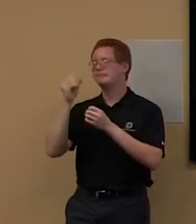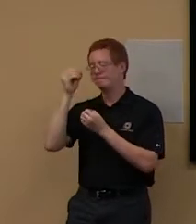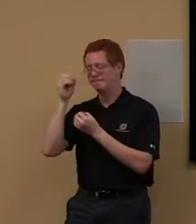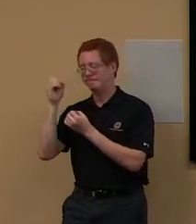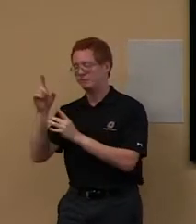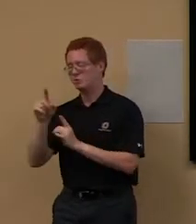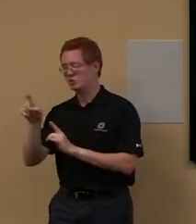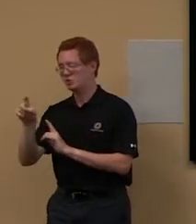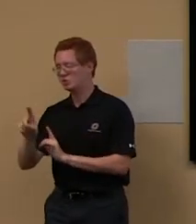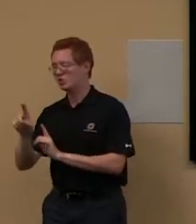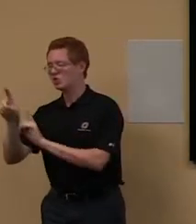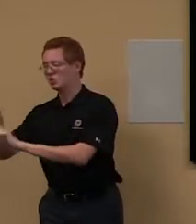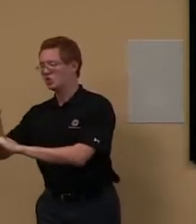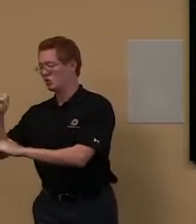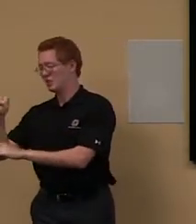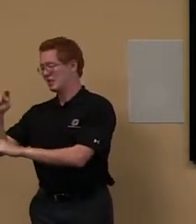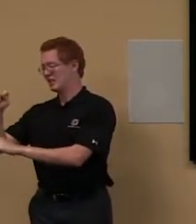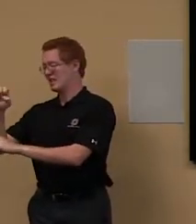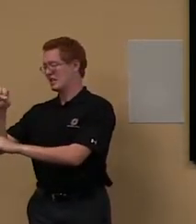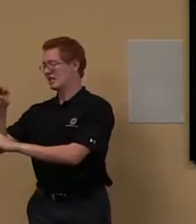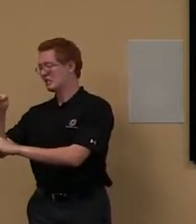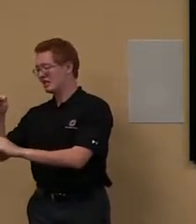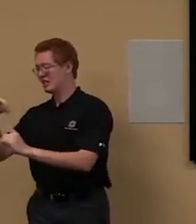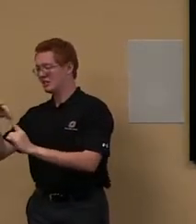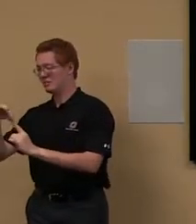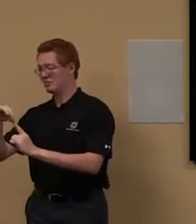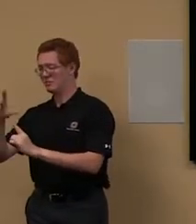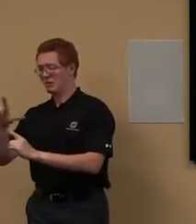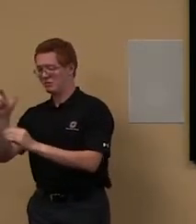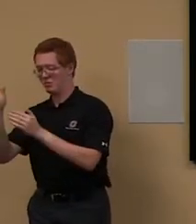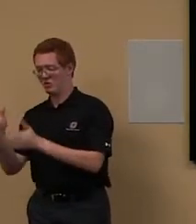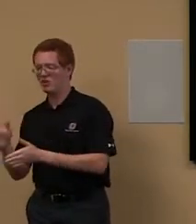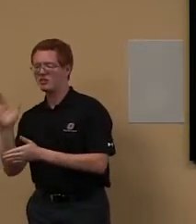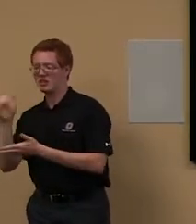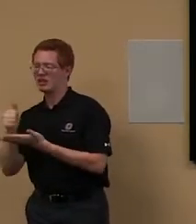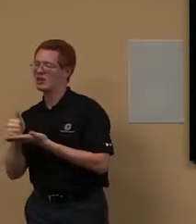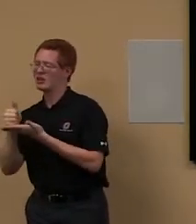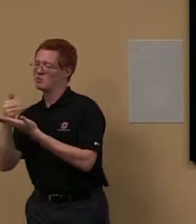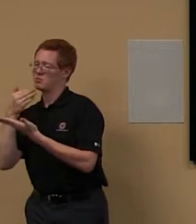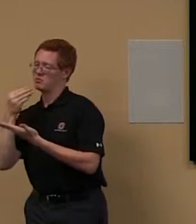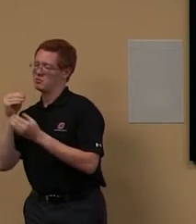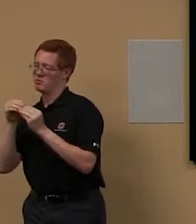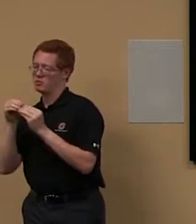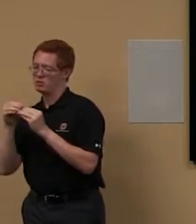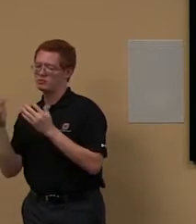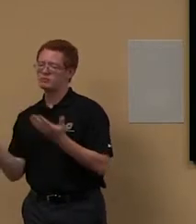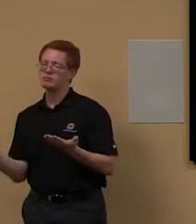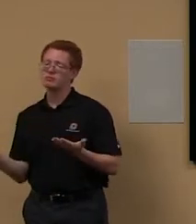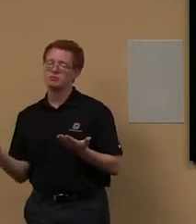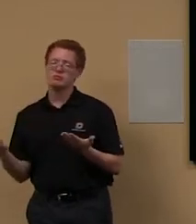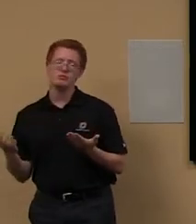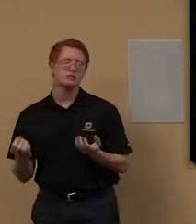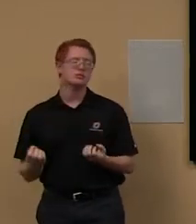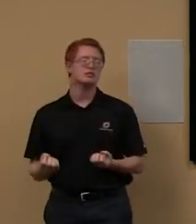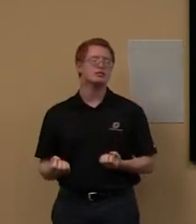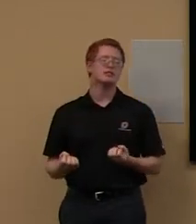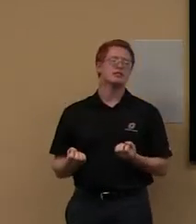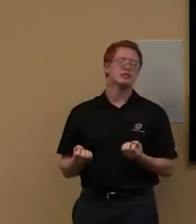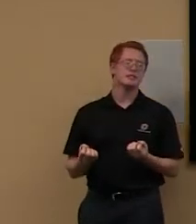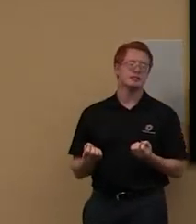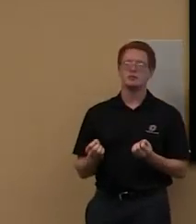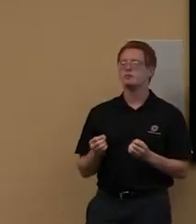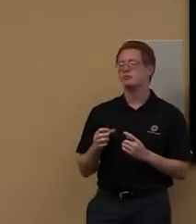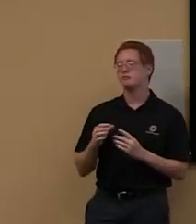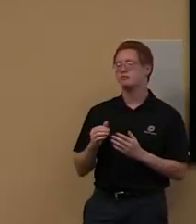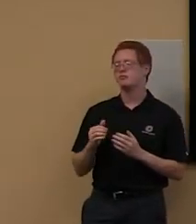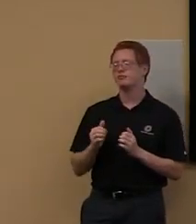she knows this backwards and forwards. So, um, so yeah, um, but you know, a lot of us are also generalists as well.